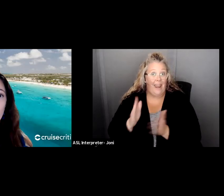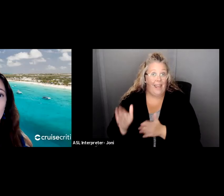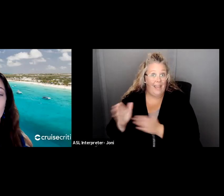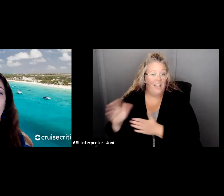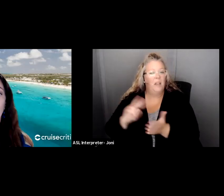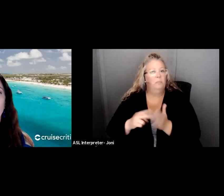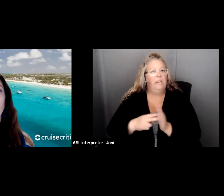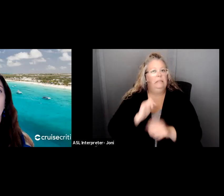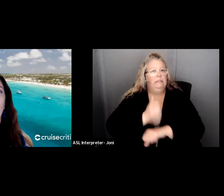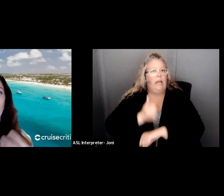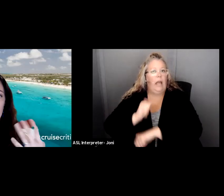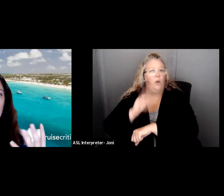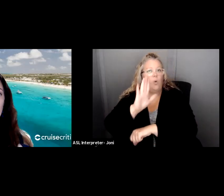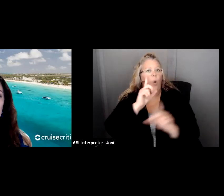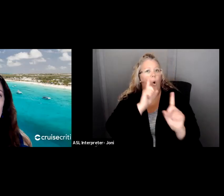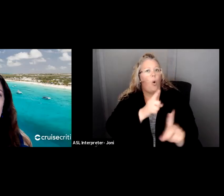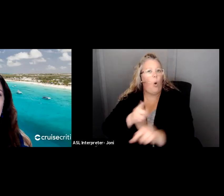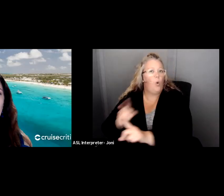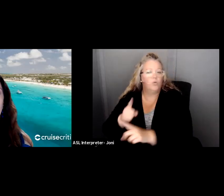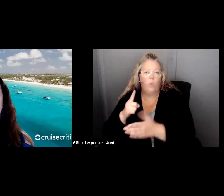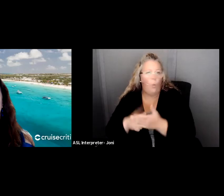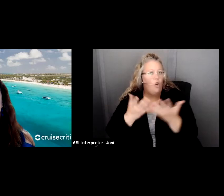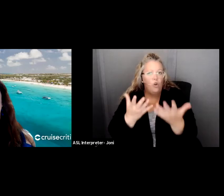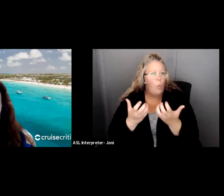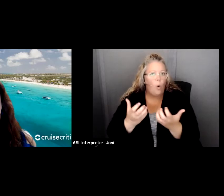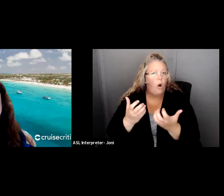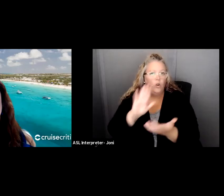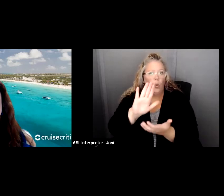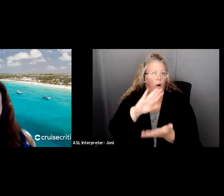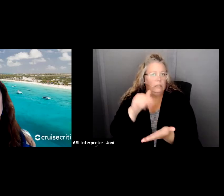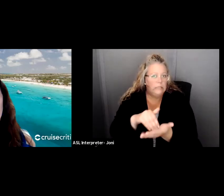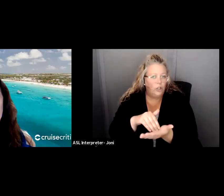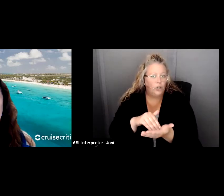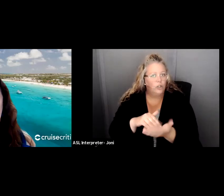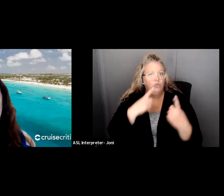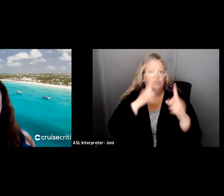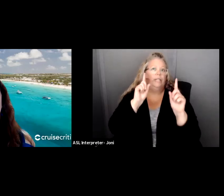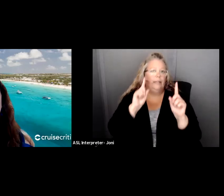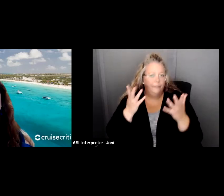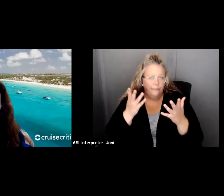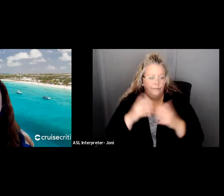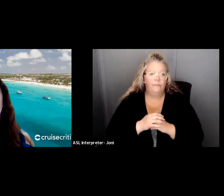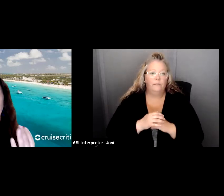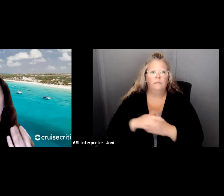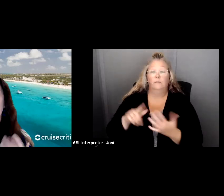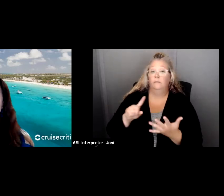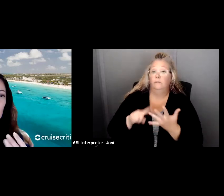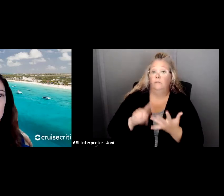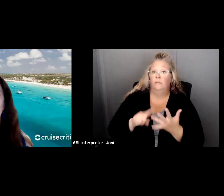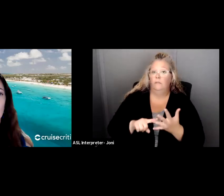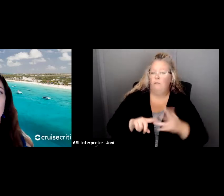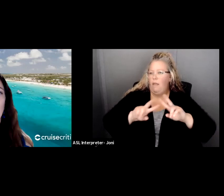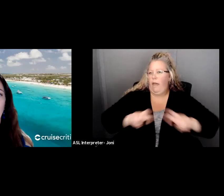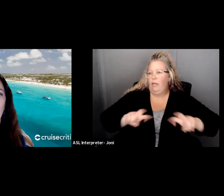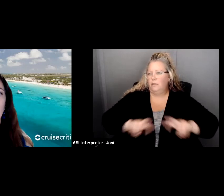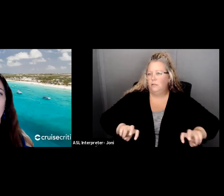goals for what you want your center to achieve. Analysis is the fourth one. And that's going to be like market